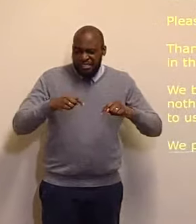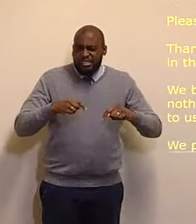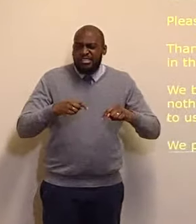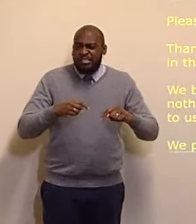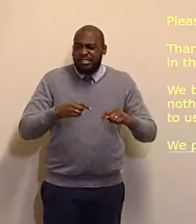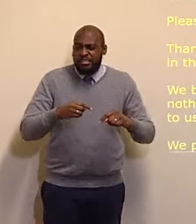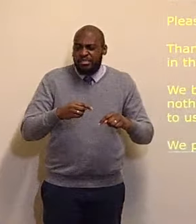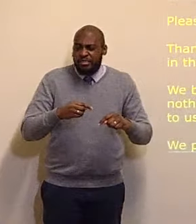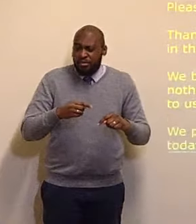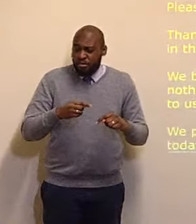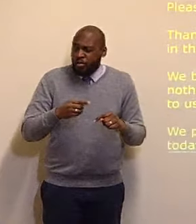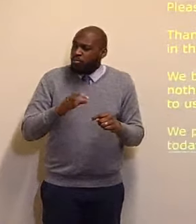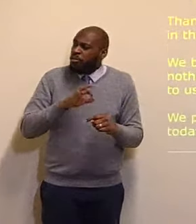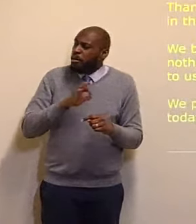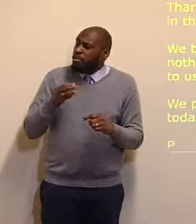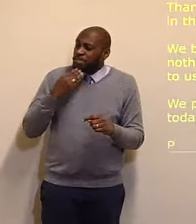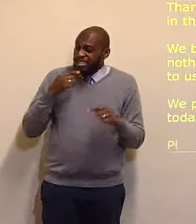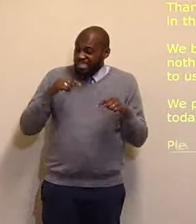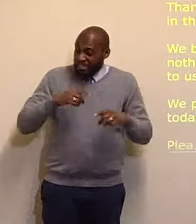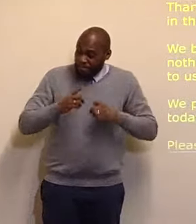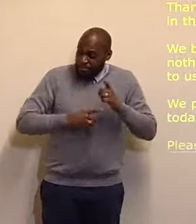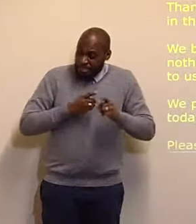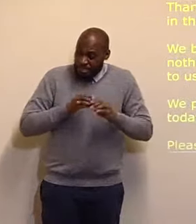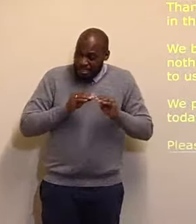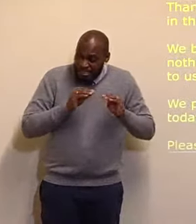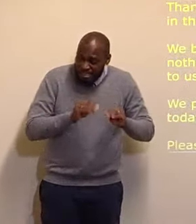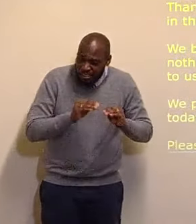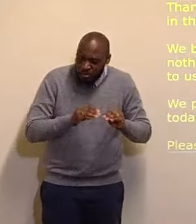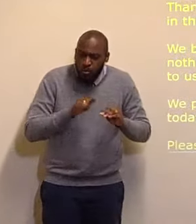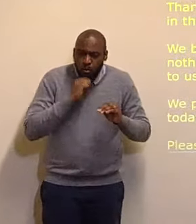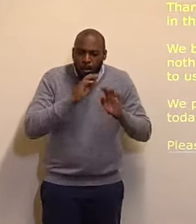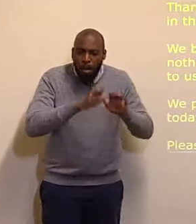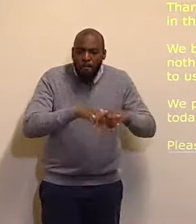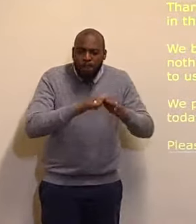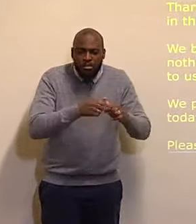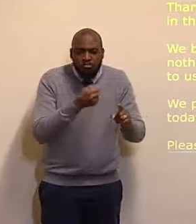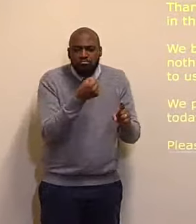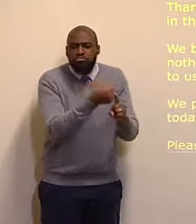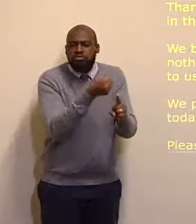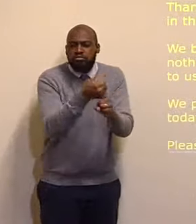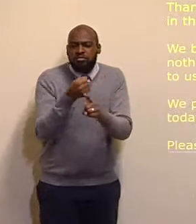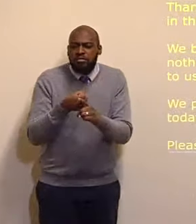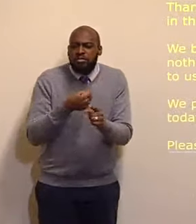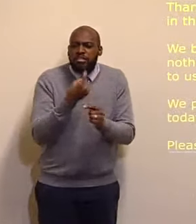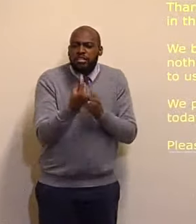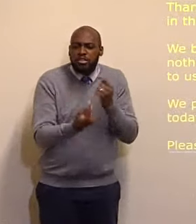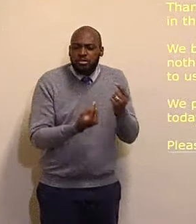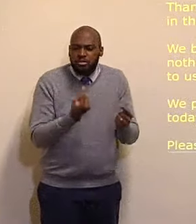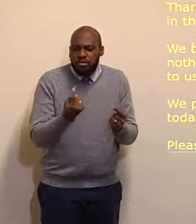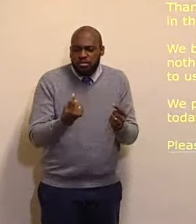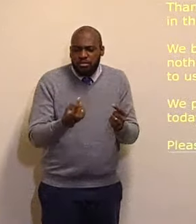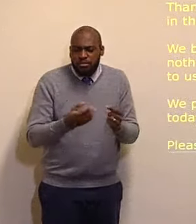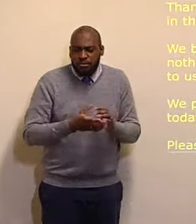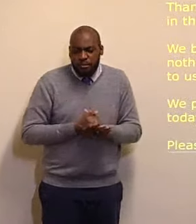O Lord, will be also a blessing, to all of us. We pray for places, and we hear, on the news,